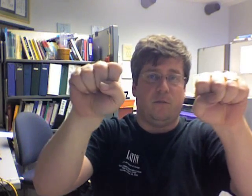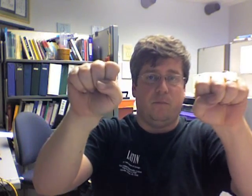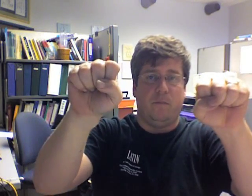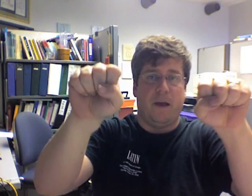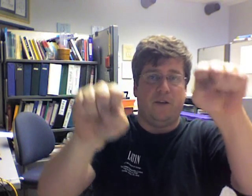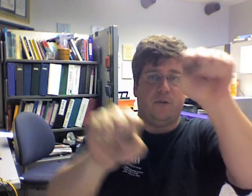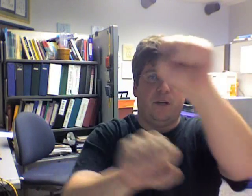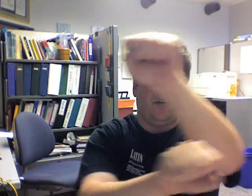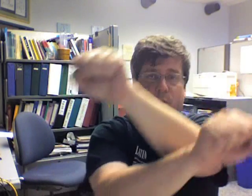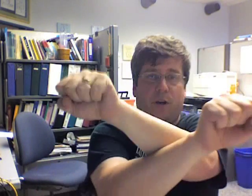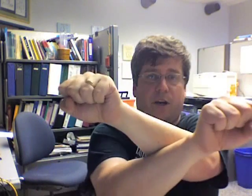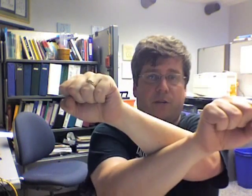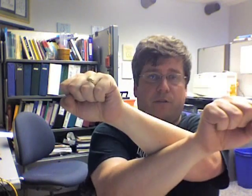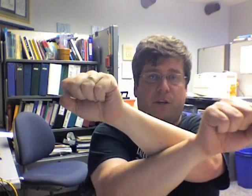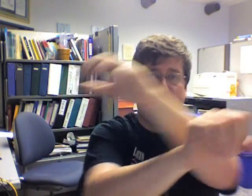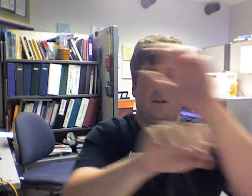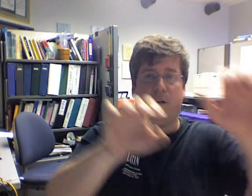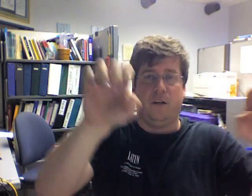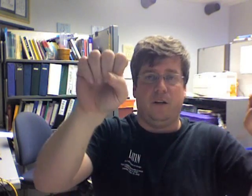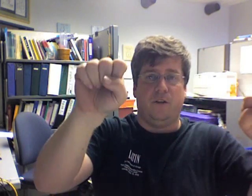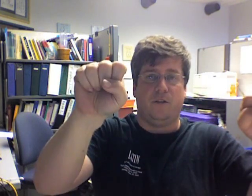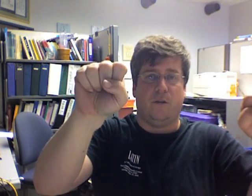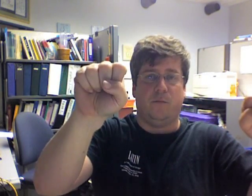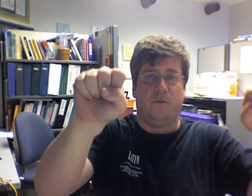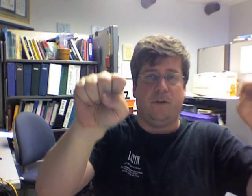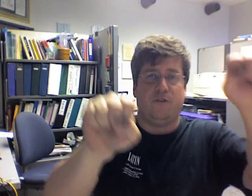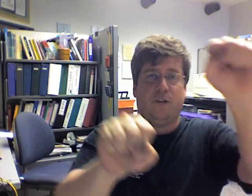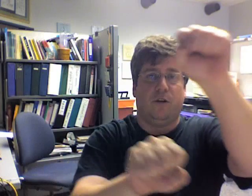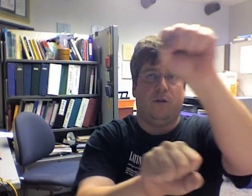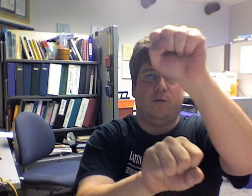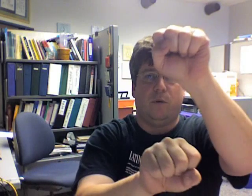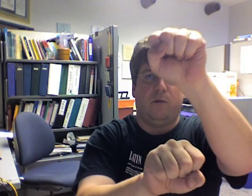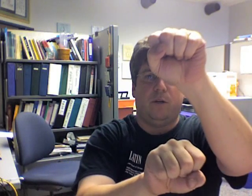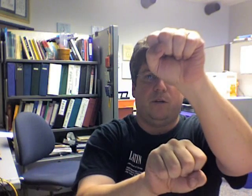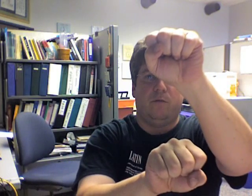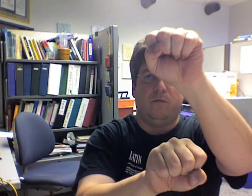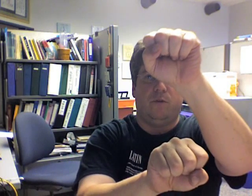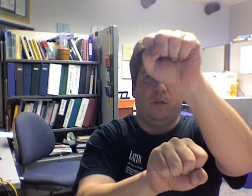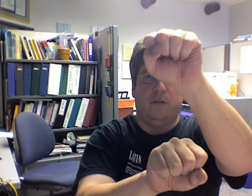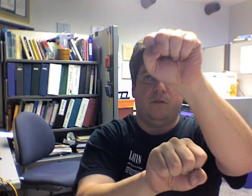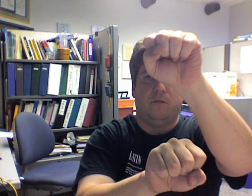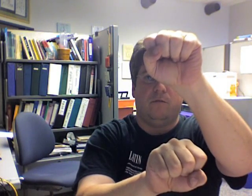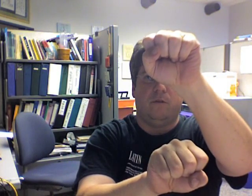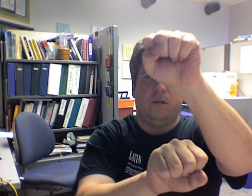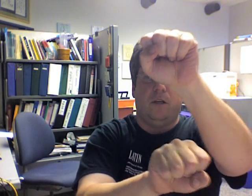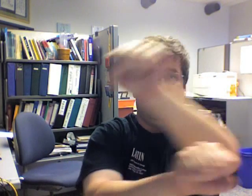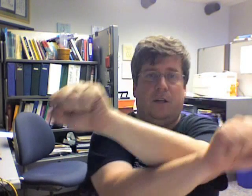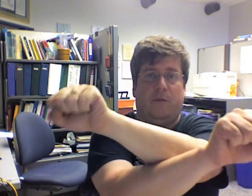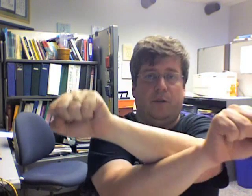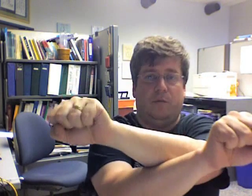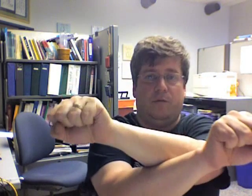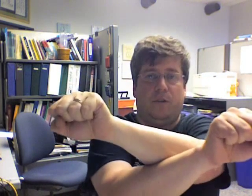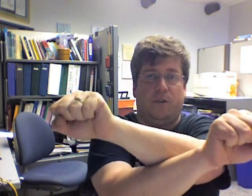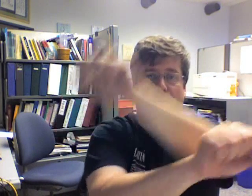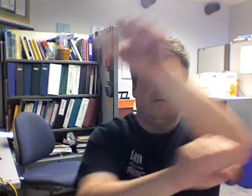had to do any choreography, some eventually goes, well, we could do this. And then we finish it off.